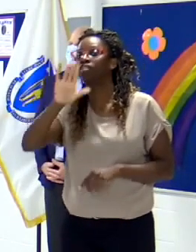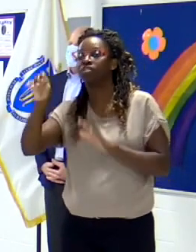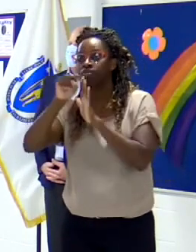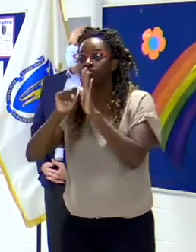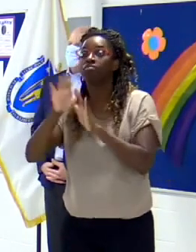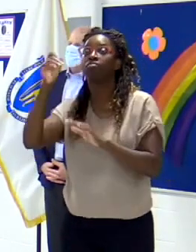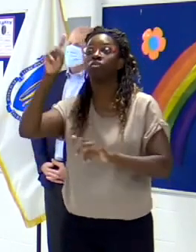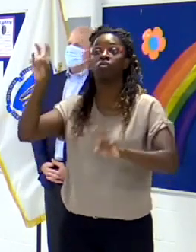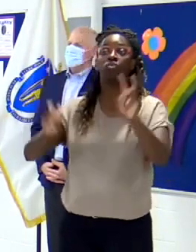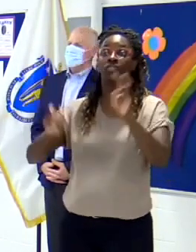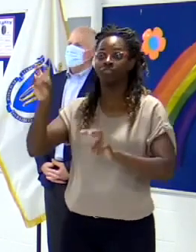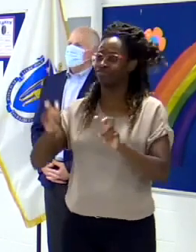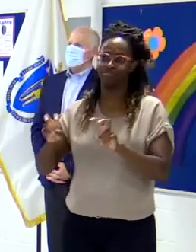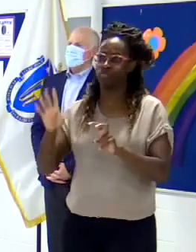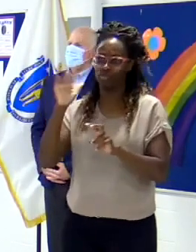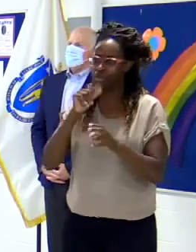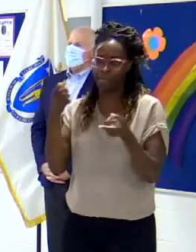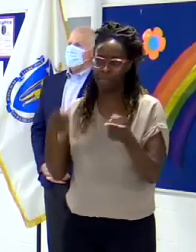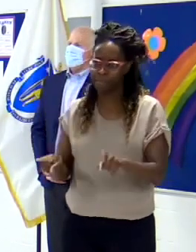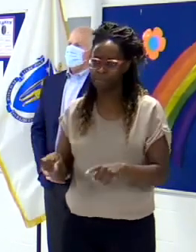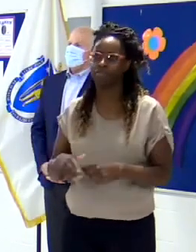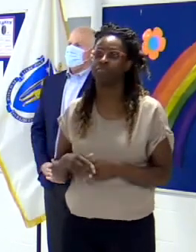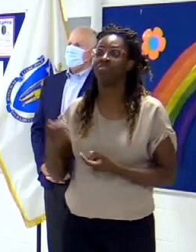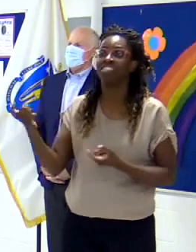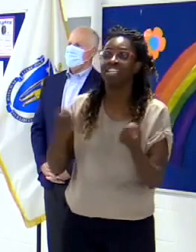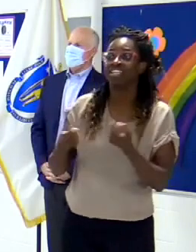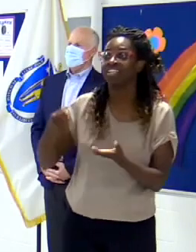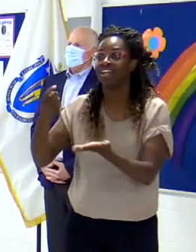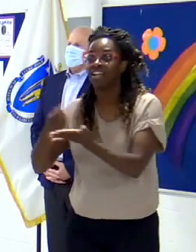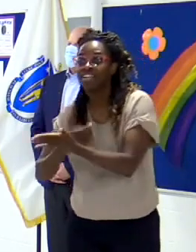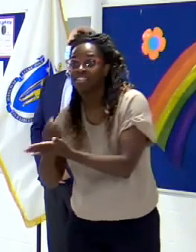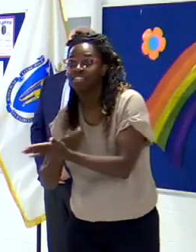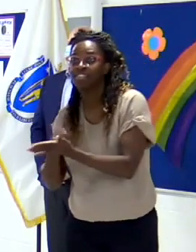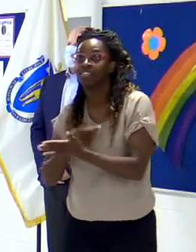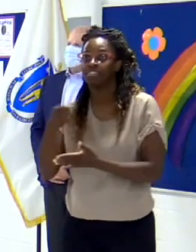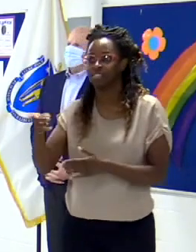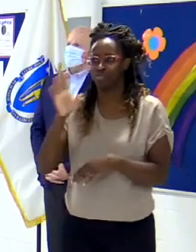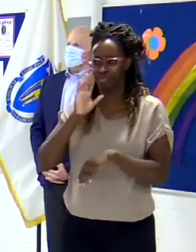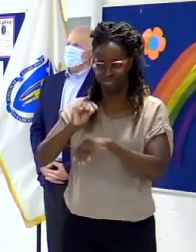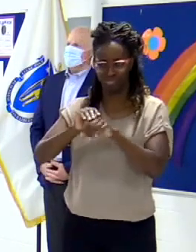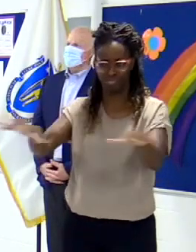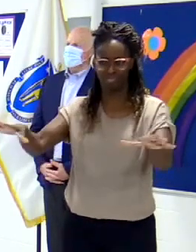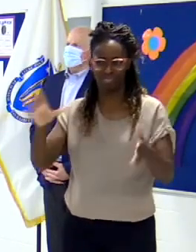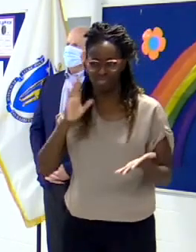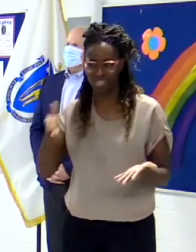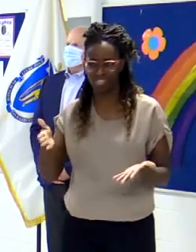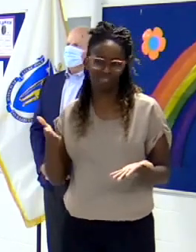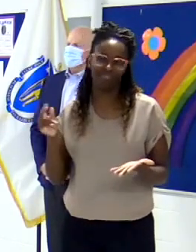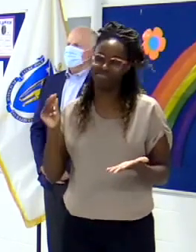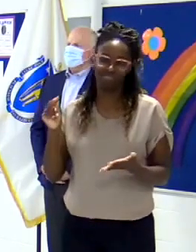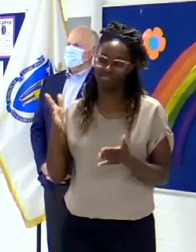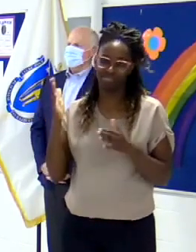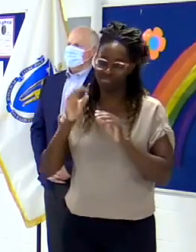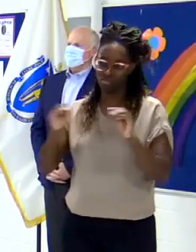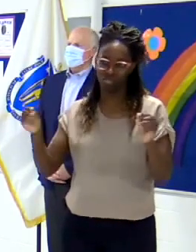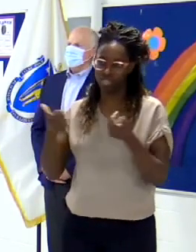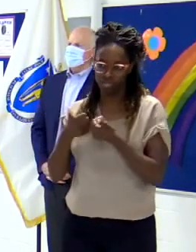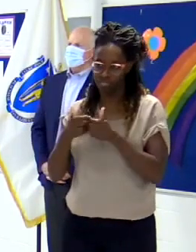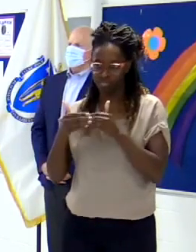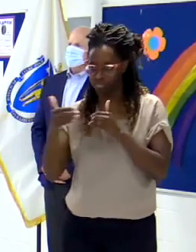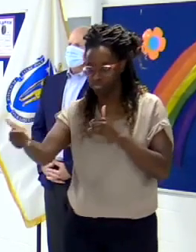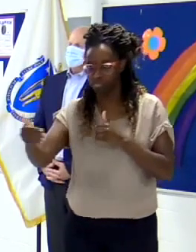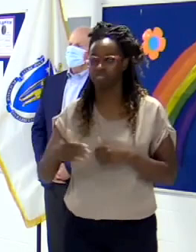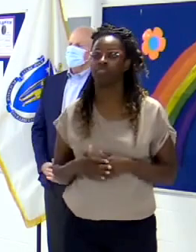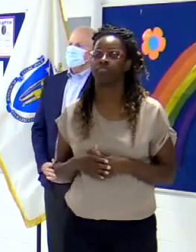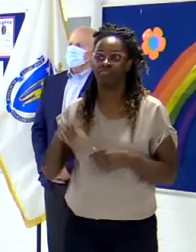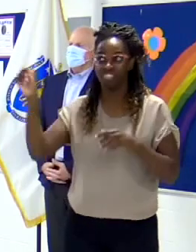all the stuff that goes on off the ice that's driving a big piece of the transmission around the region. And what we want to do basically